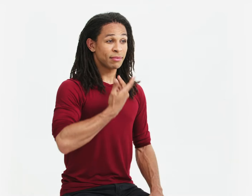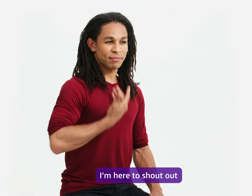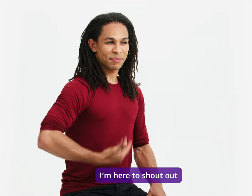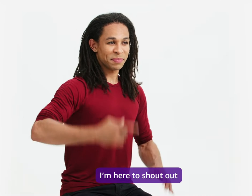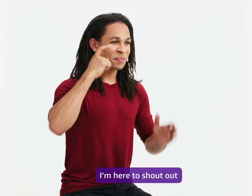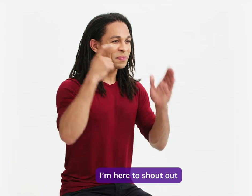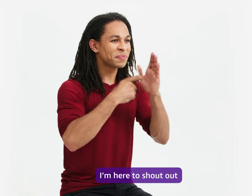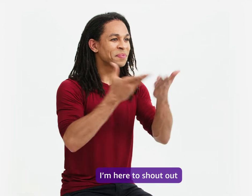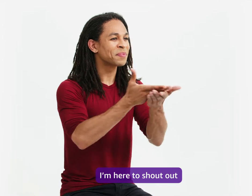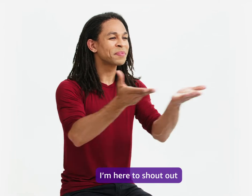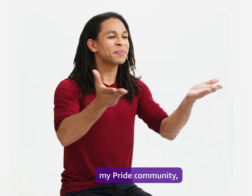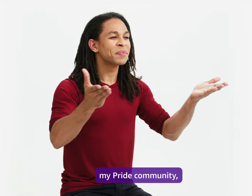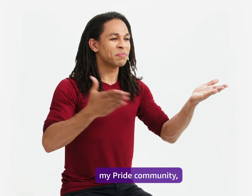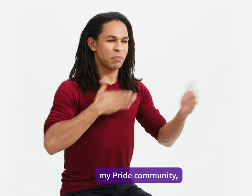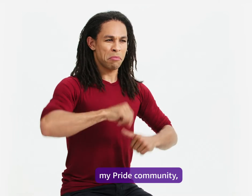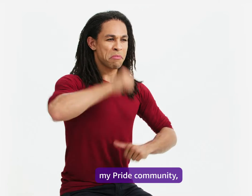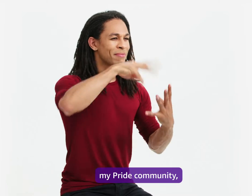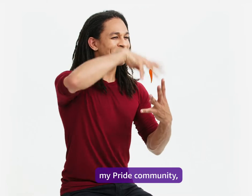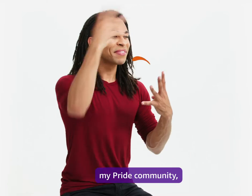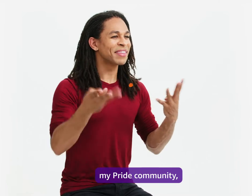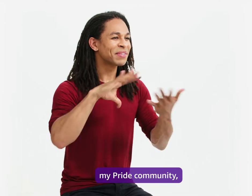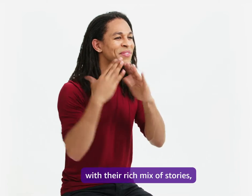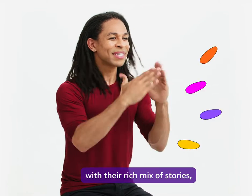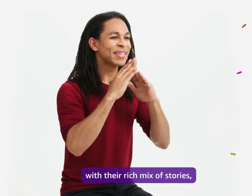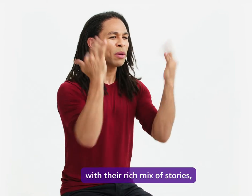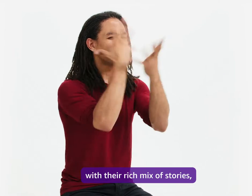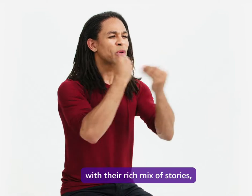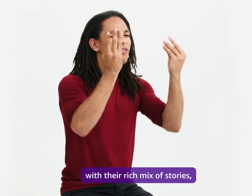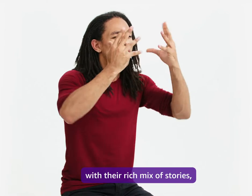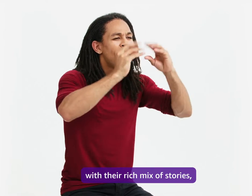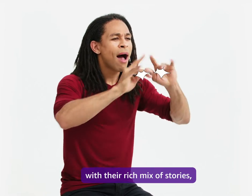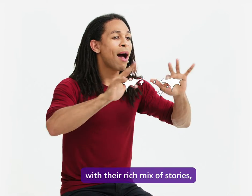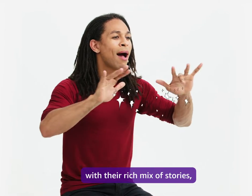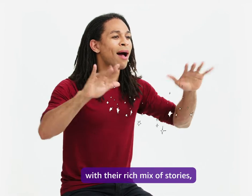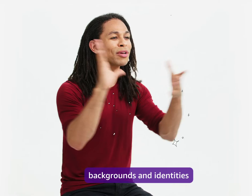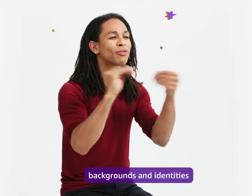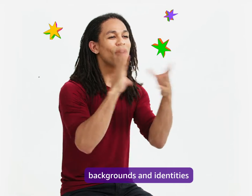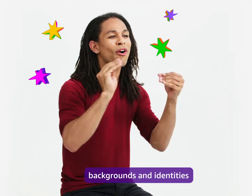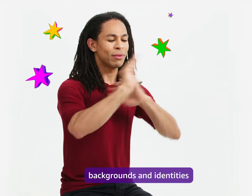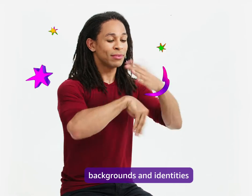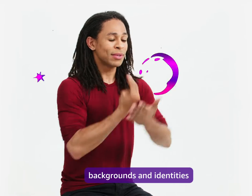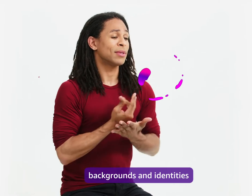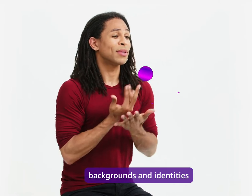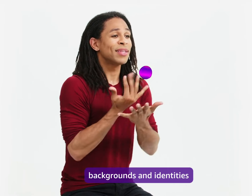I'm here to shout out my Pride community with their rich mix of stories, backgrounds, and identities.